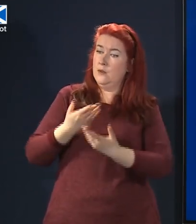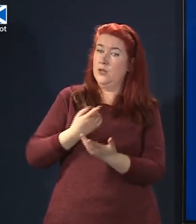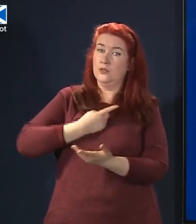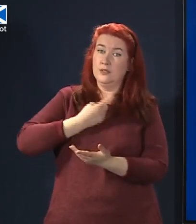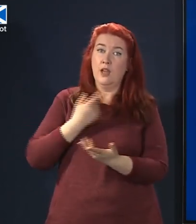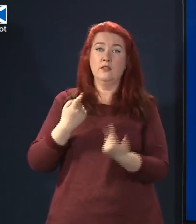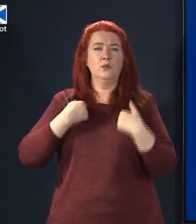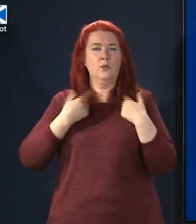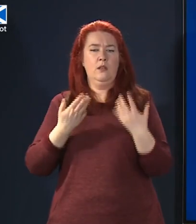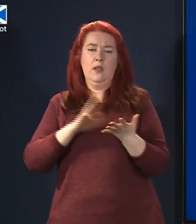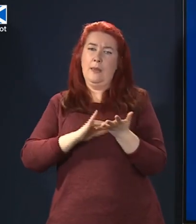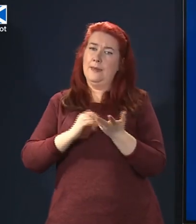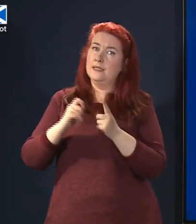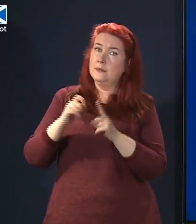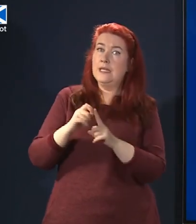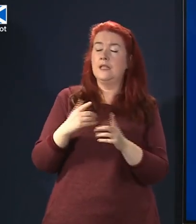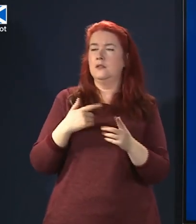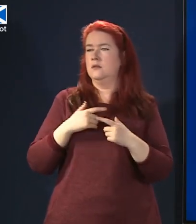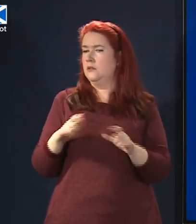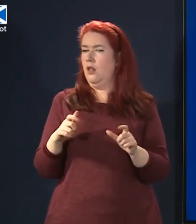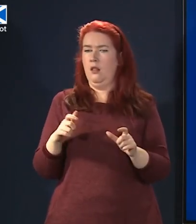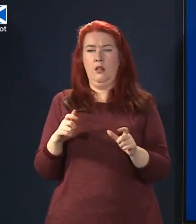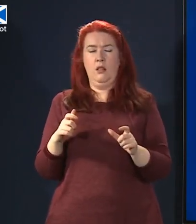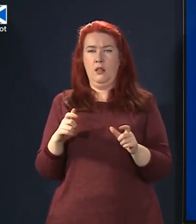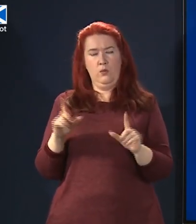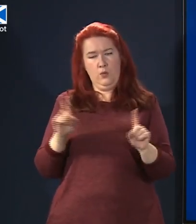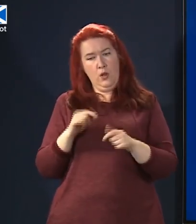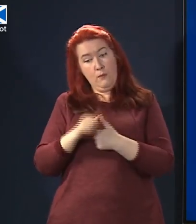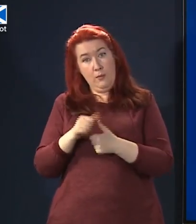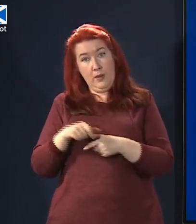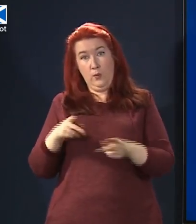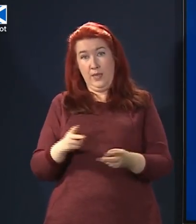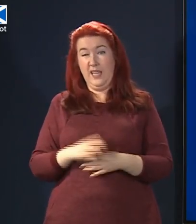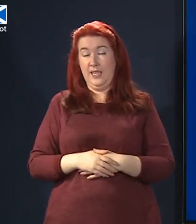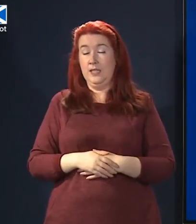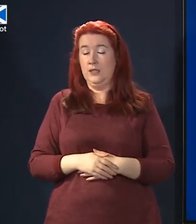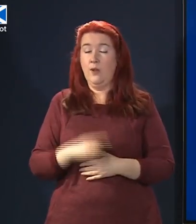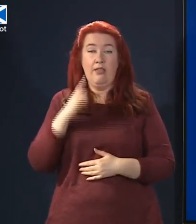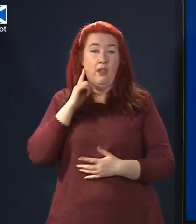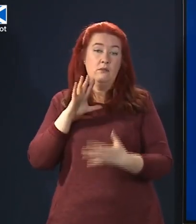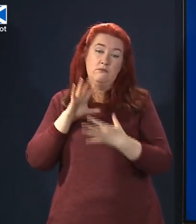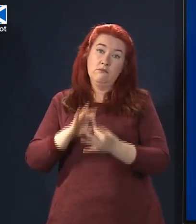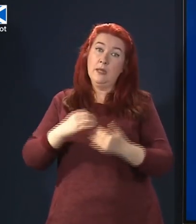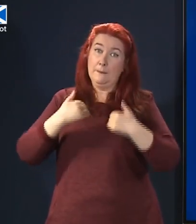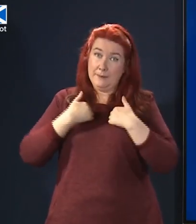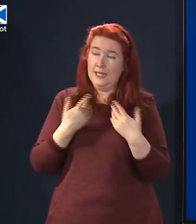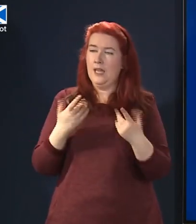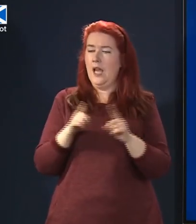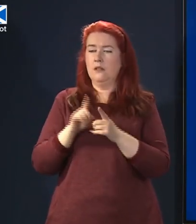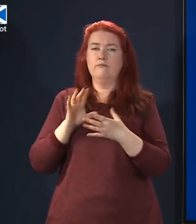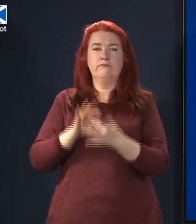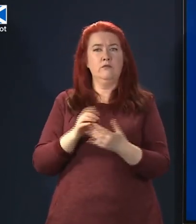are appropriate and I would certainly say that that applies to me and to others in my party.